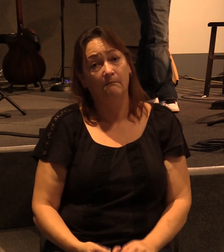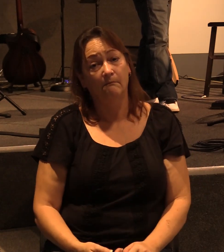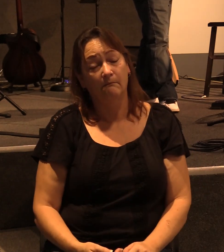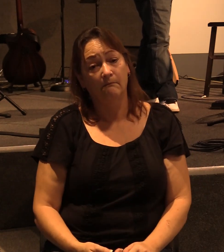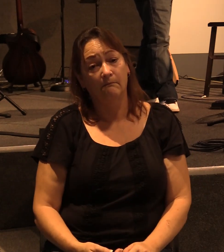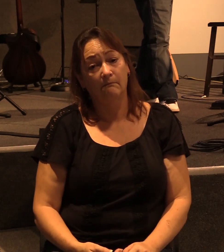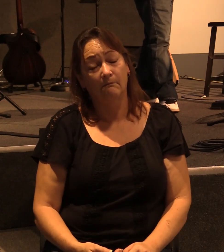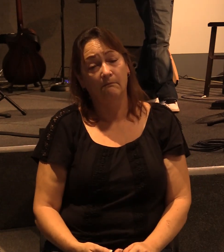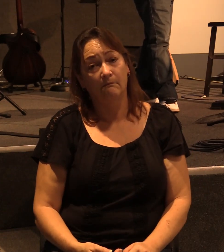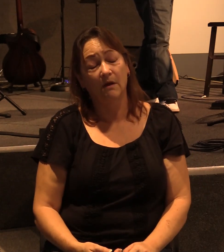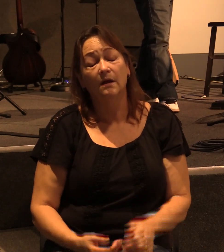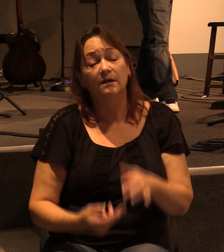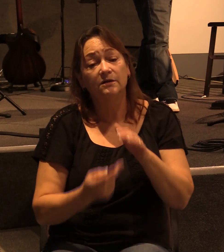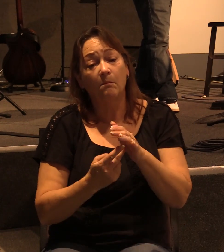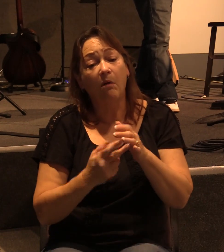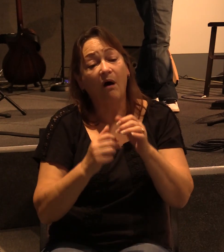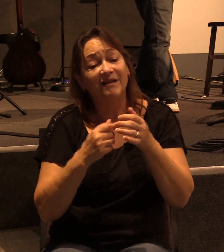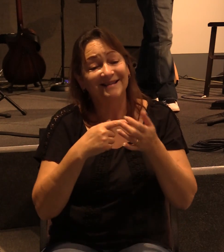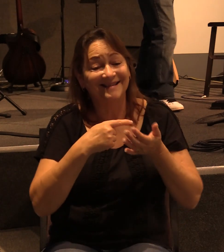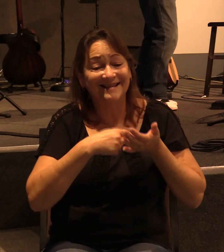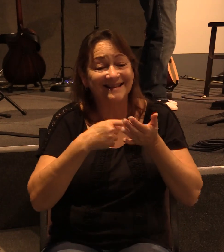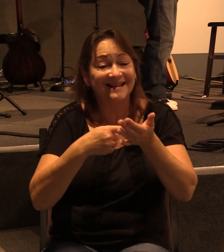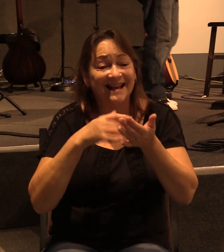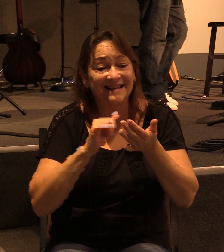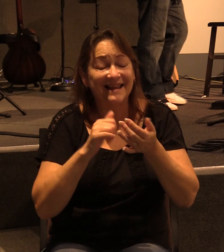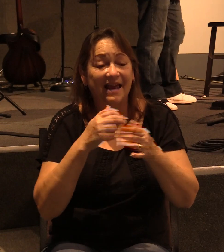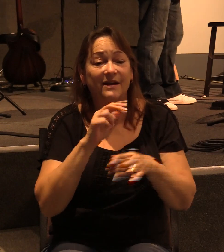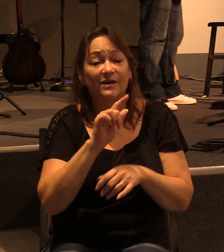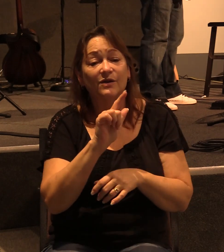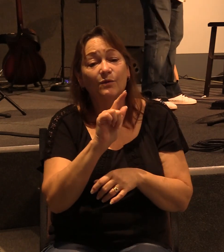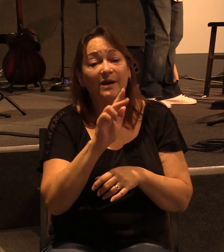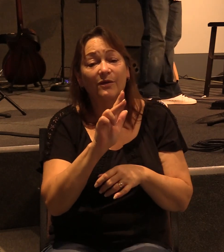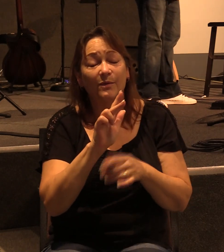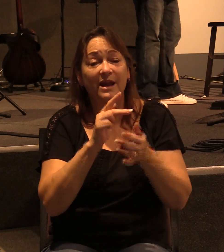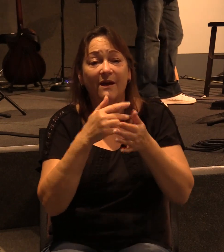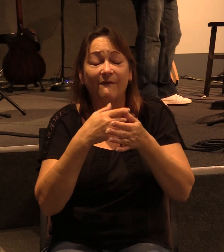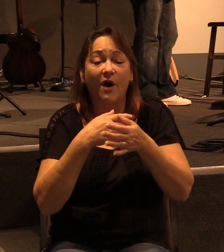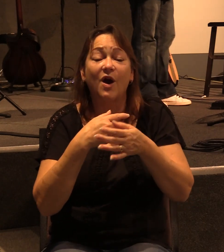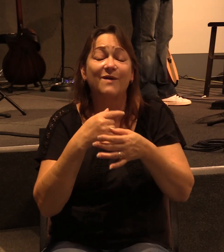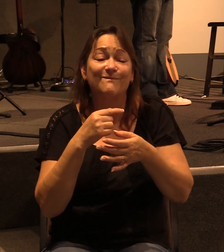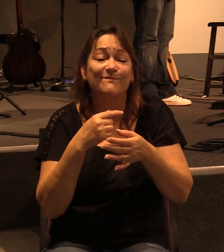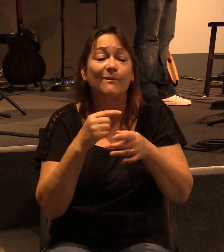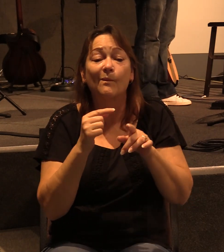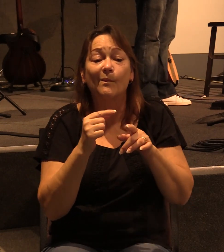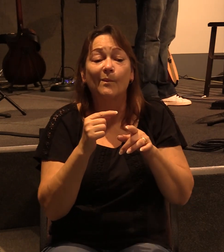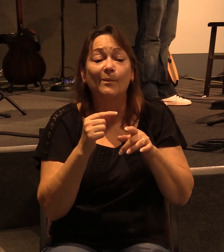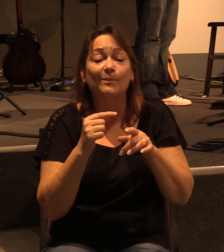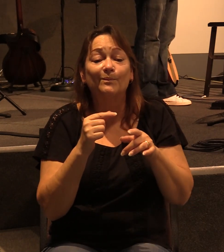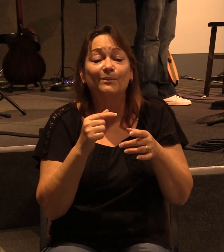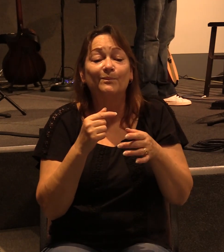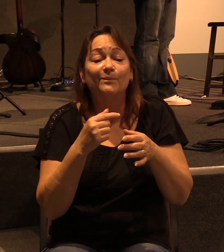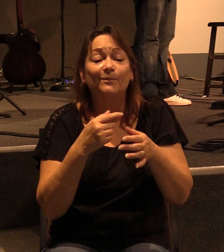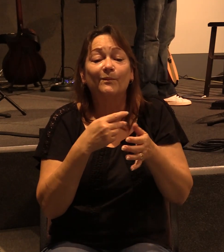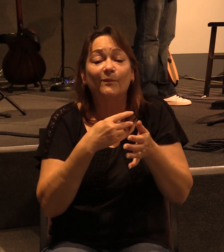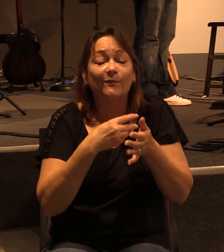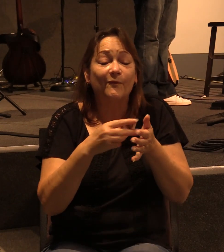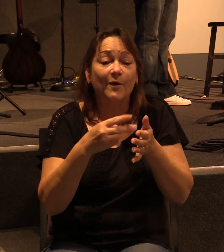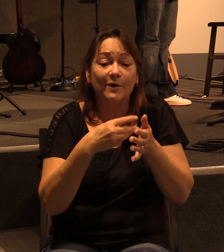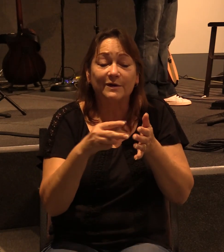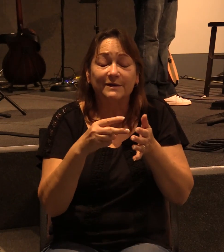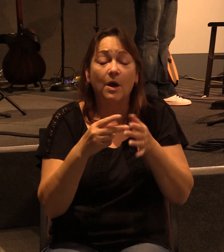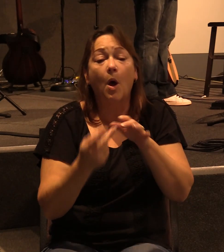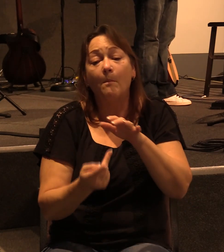That's what Paul's speaking of in verse 23 of our text in Galatians when he says, but they were hearing only Paul who